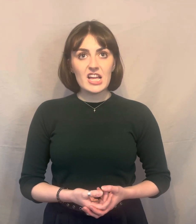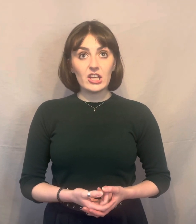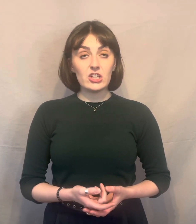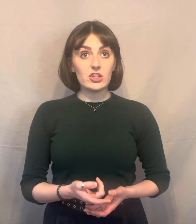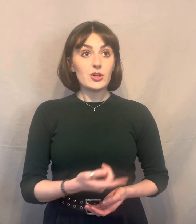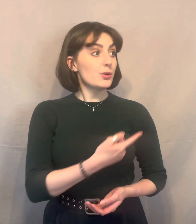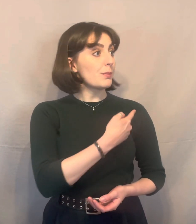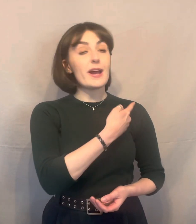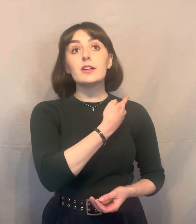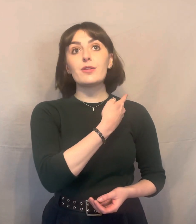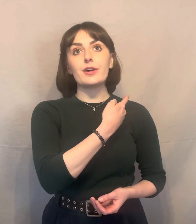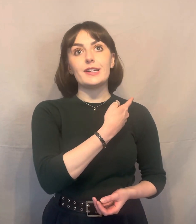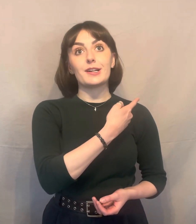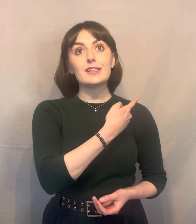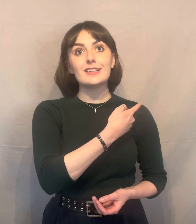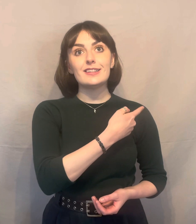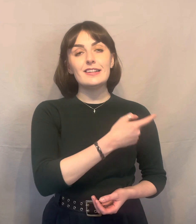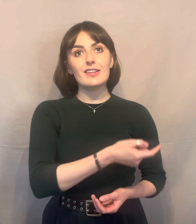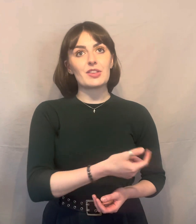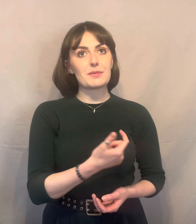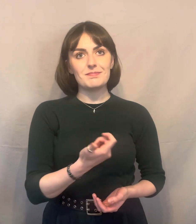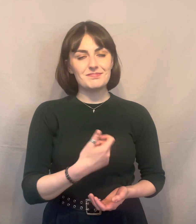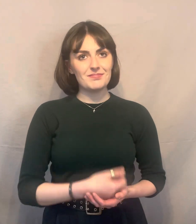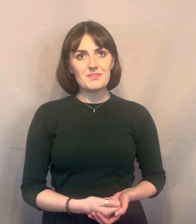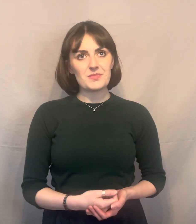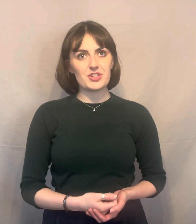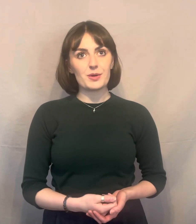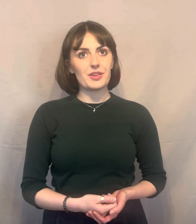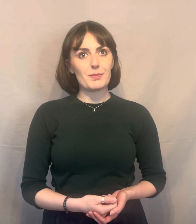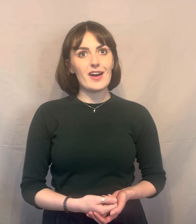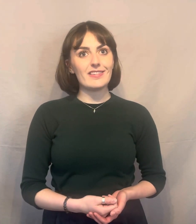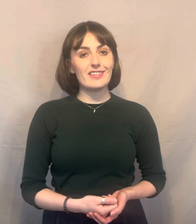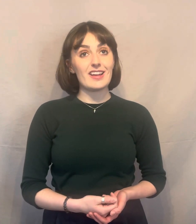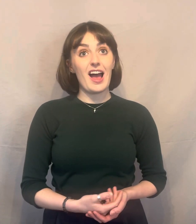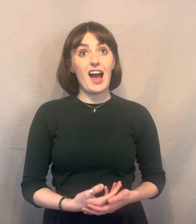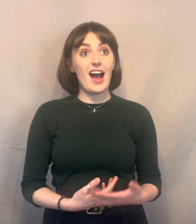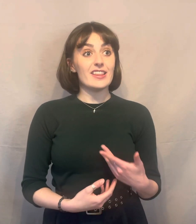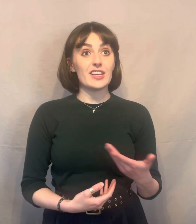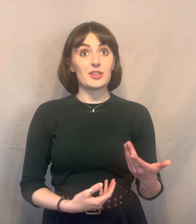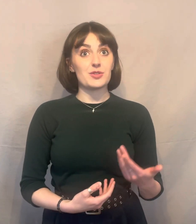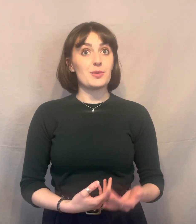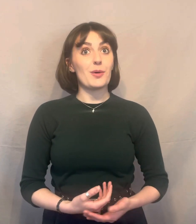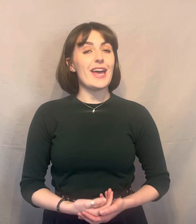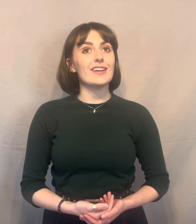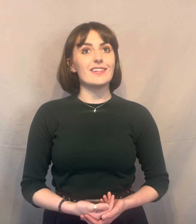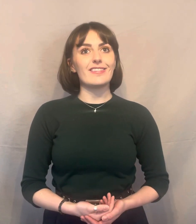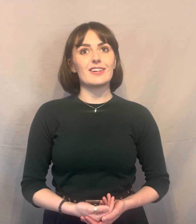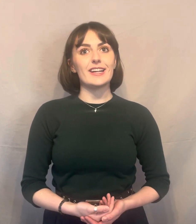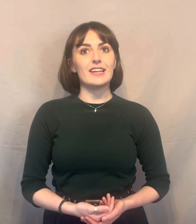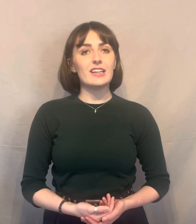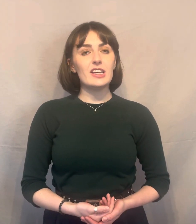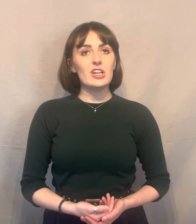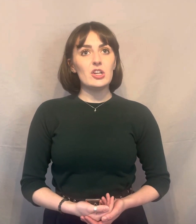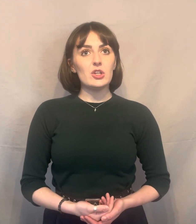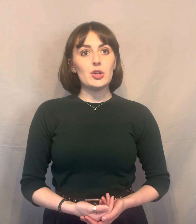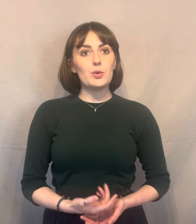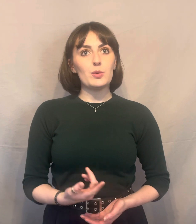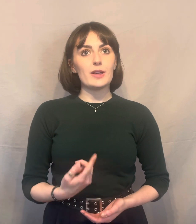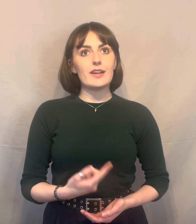You know, your parents are here. They're doing their best. I think they're doing okay, considering you getting